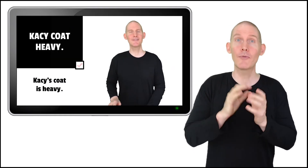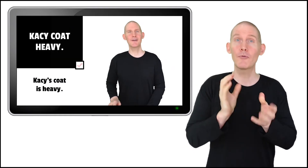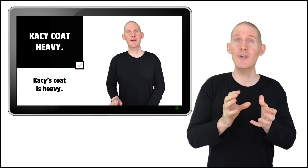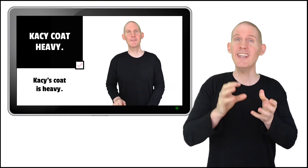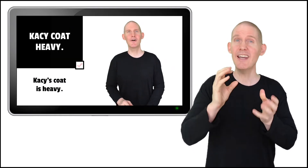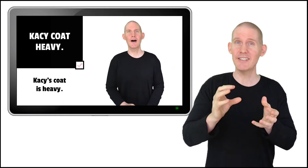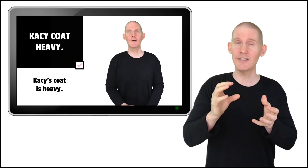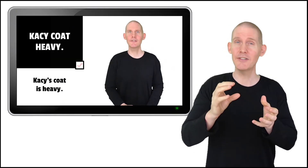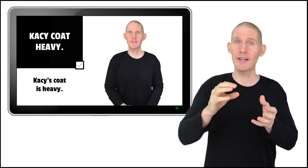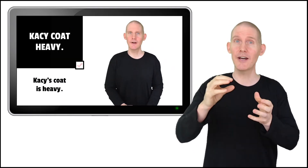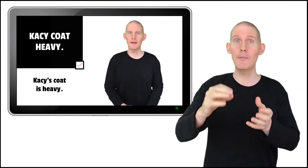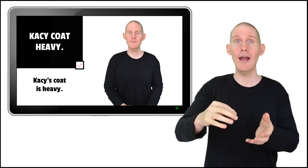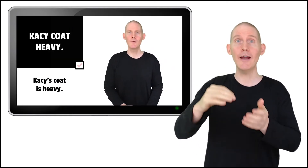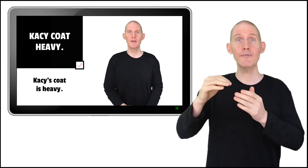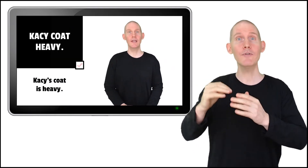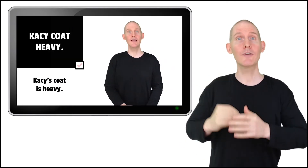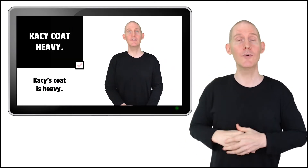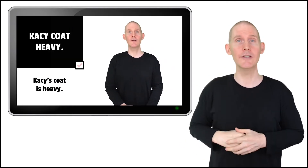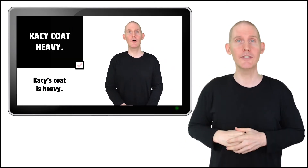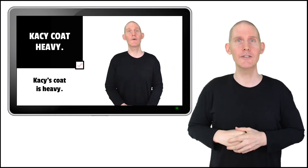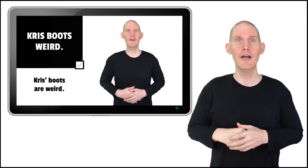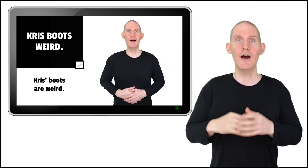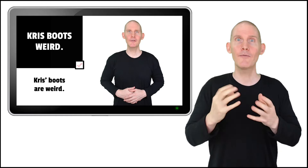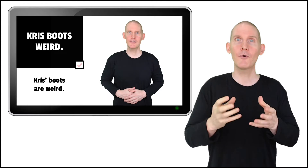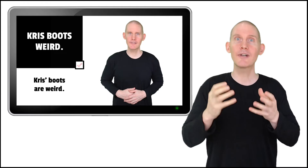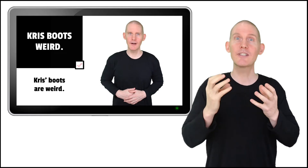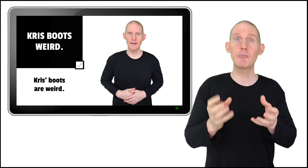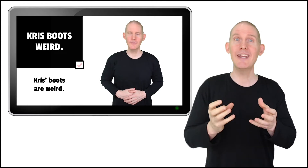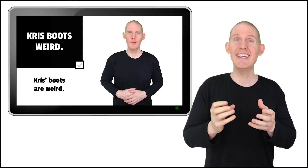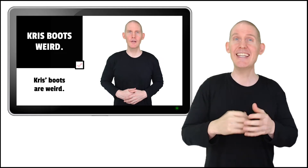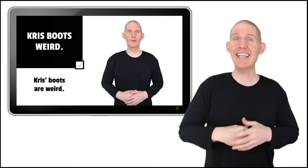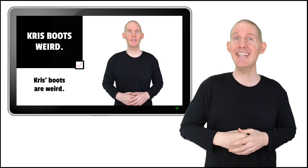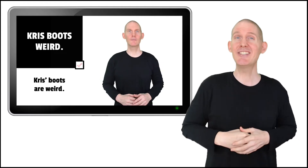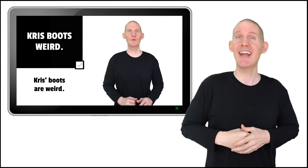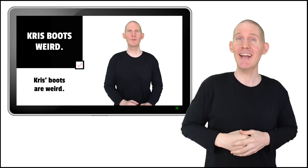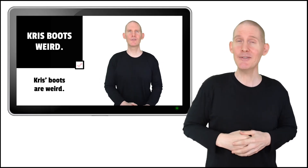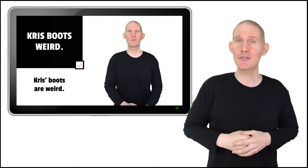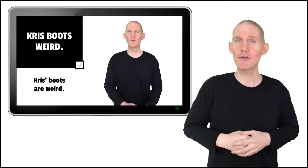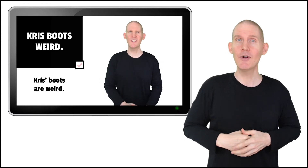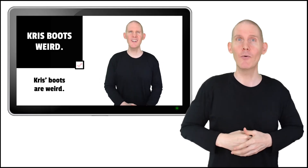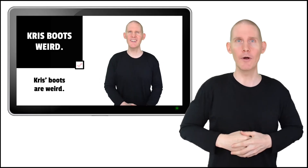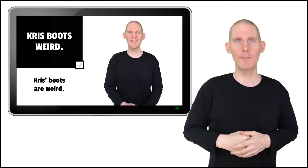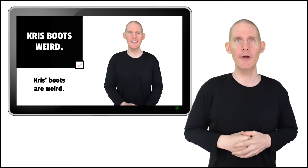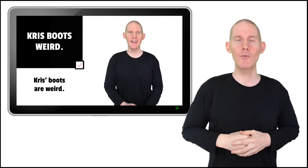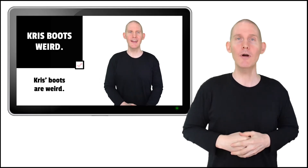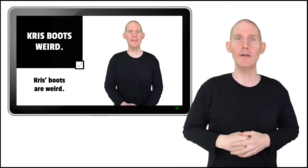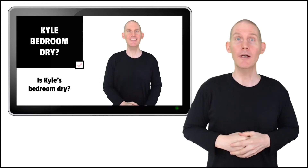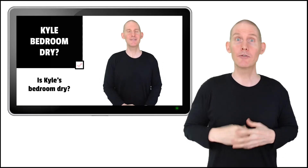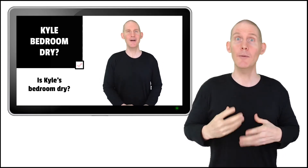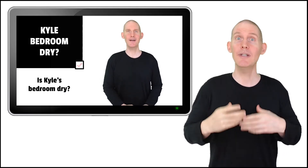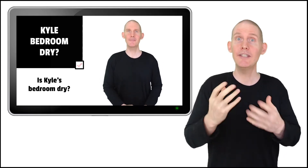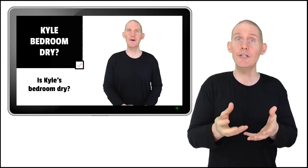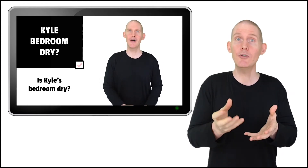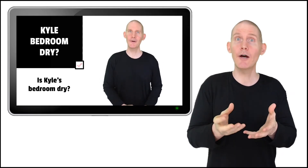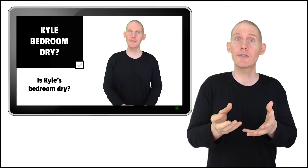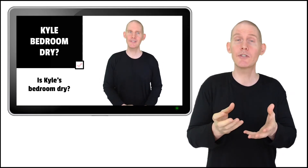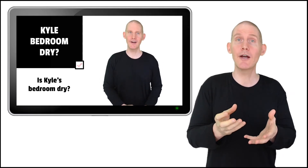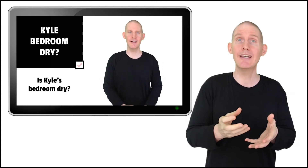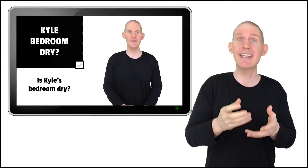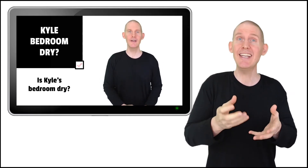three lessons that come after the quizzes are for explaining each answer one by one. So I'm going to teach you how to sign each